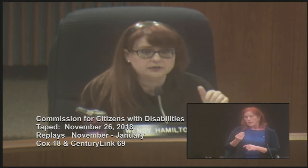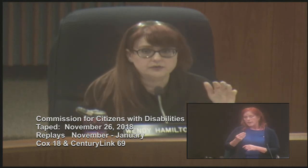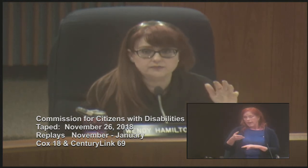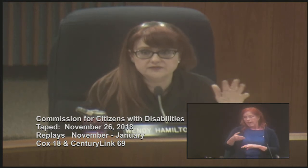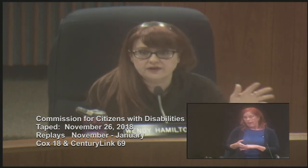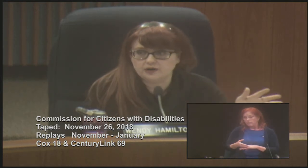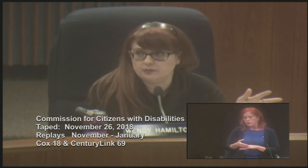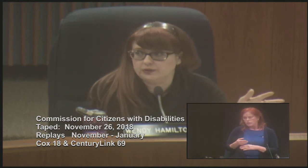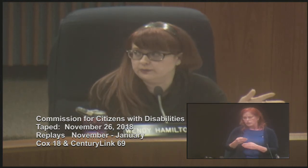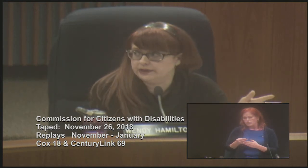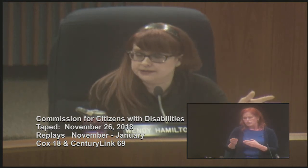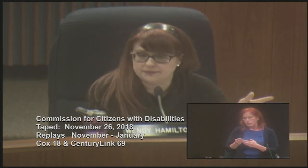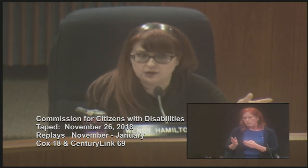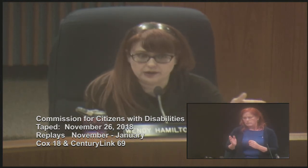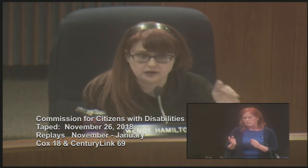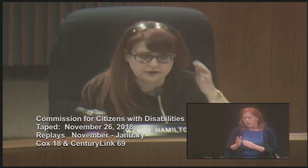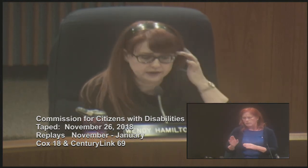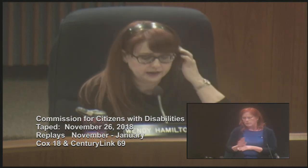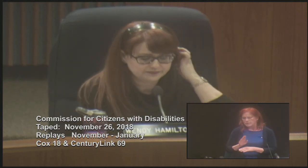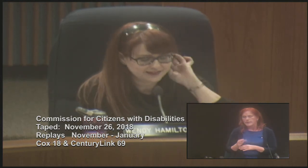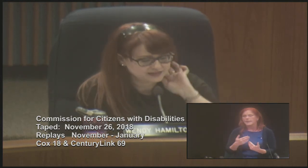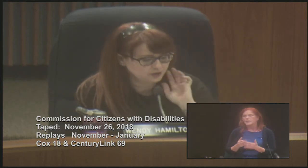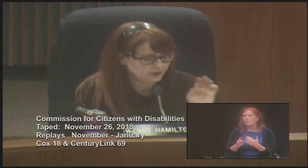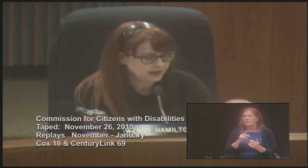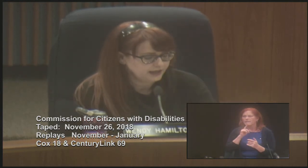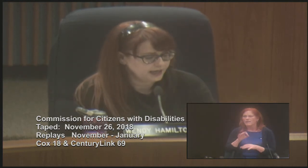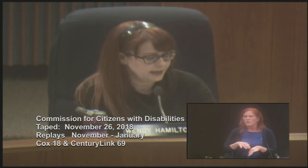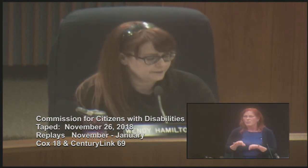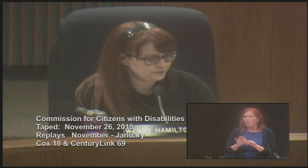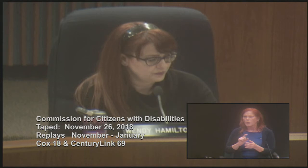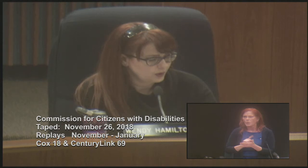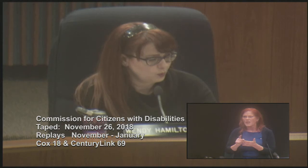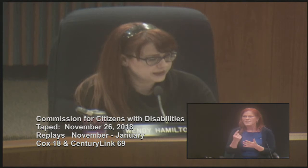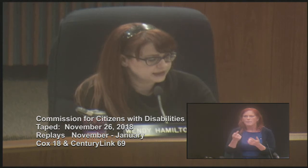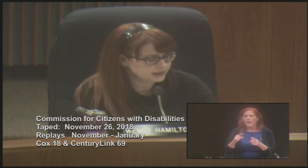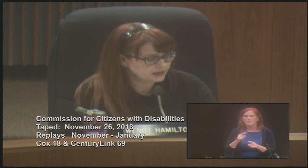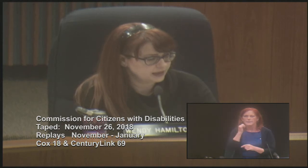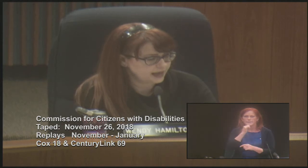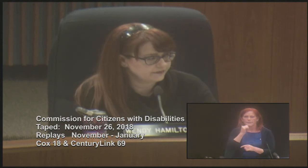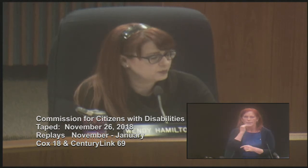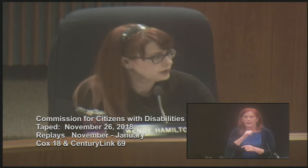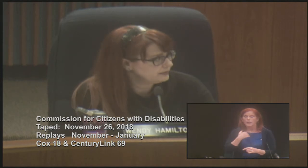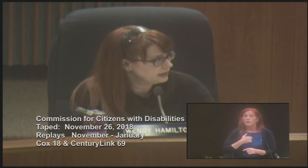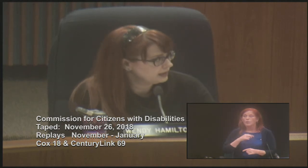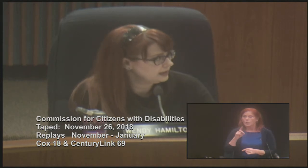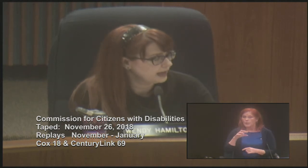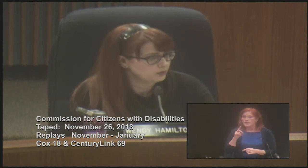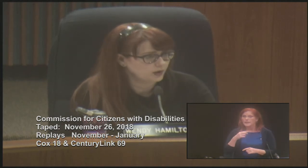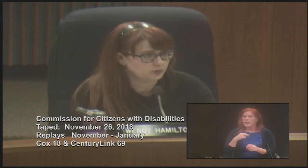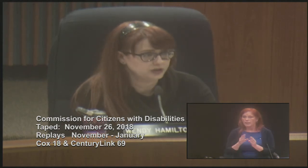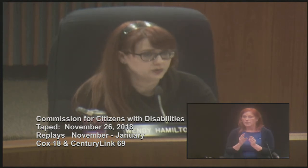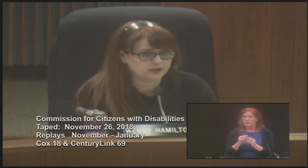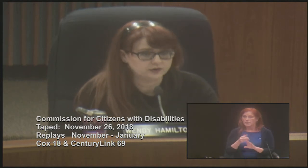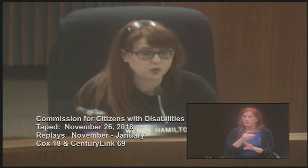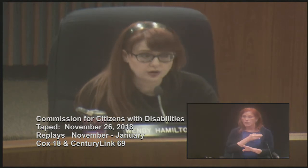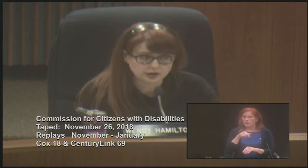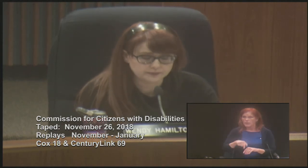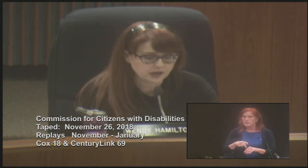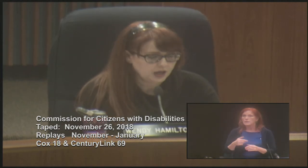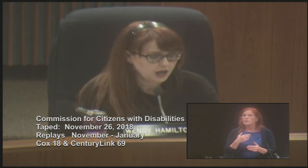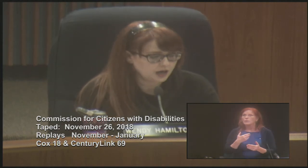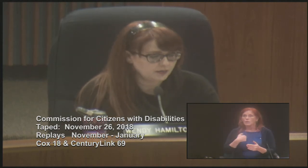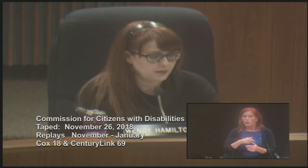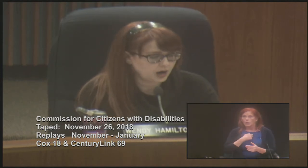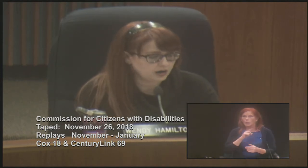it's a very important week something going on every day. So we did have a pre-meeting and while we do have a